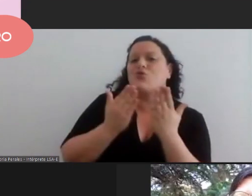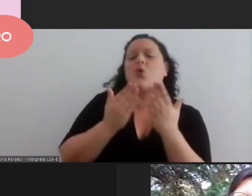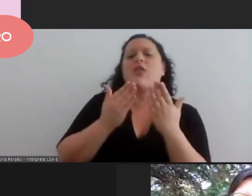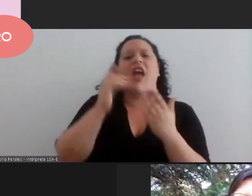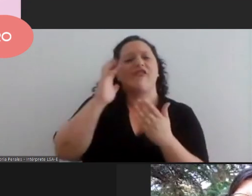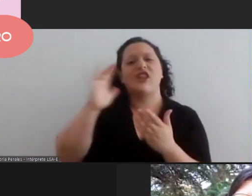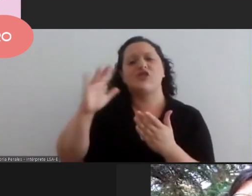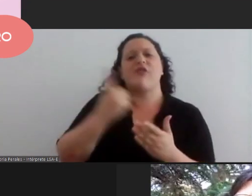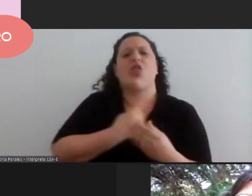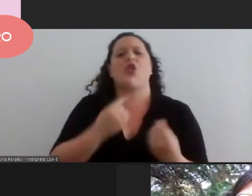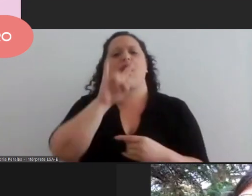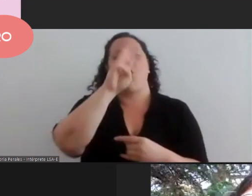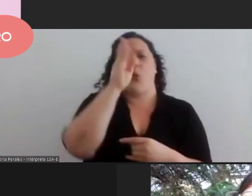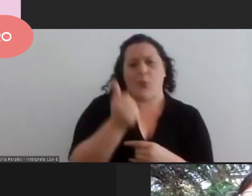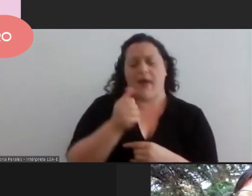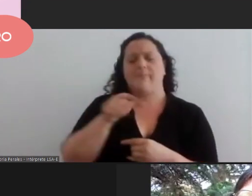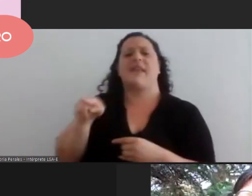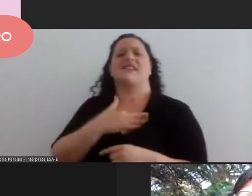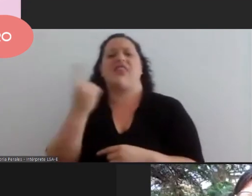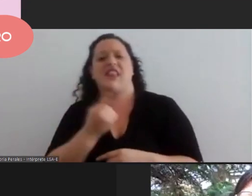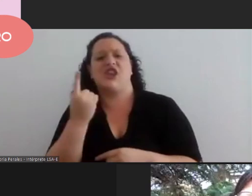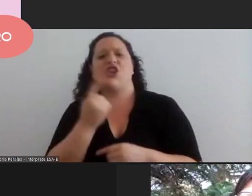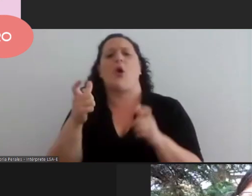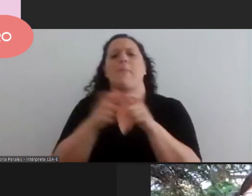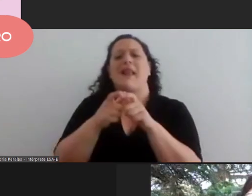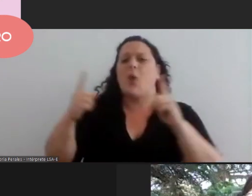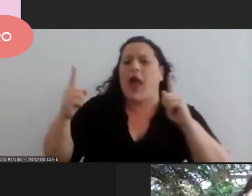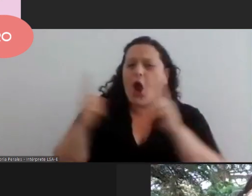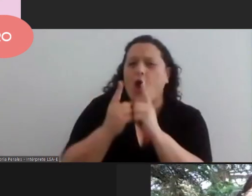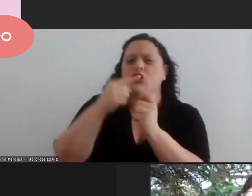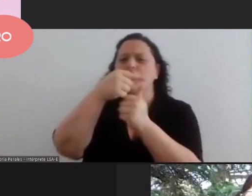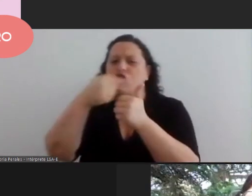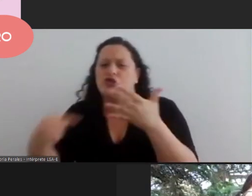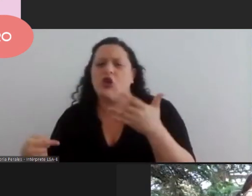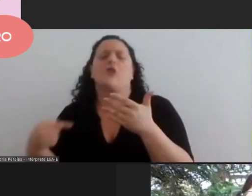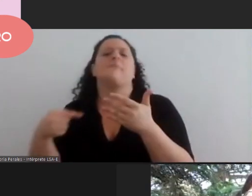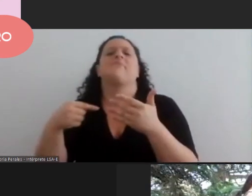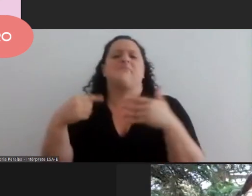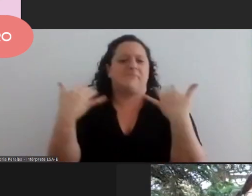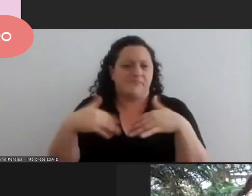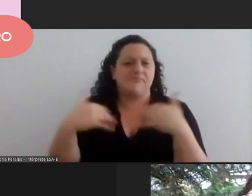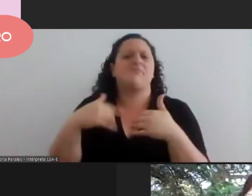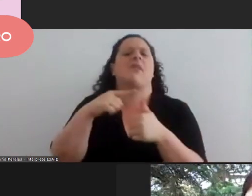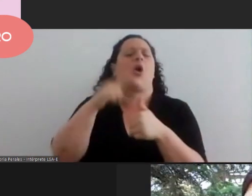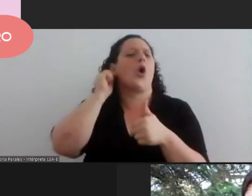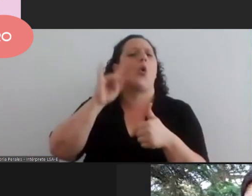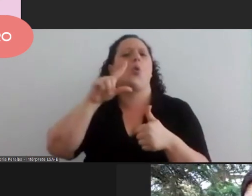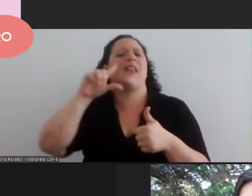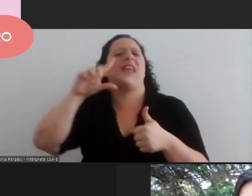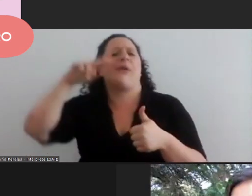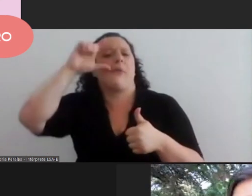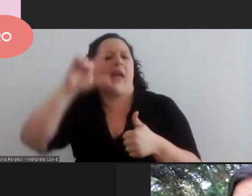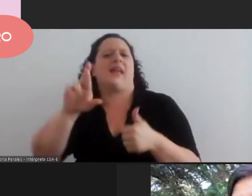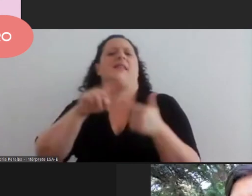studies philosophy in the University of Buenos Aires. And she directed the short films, ¿Quién se metió con